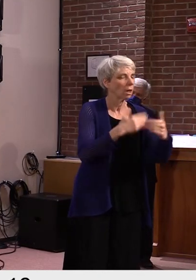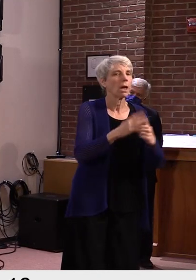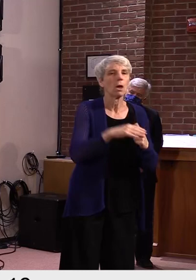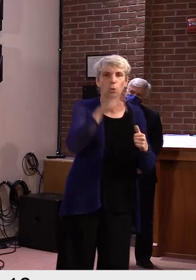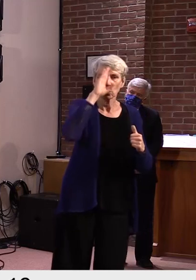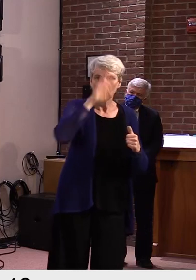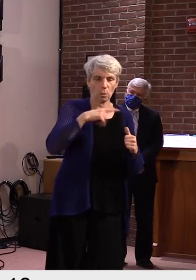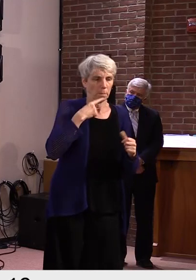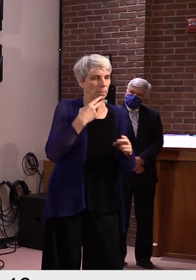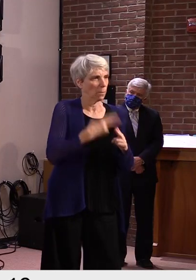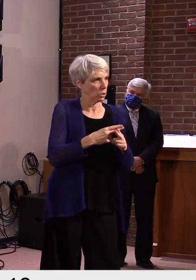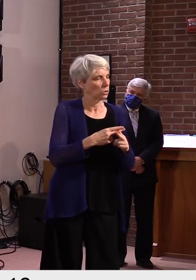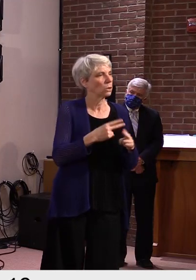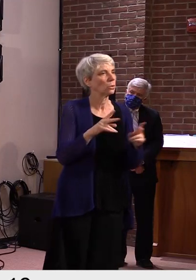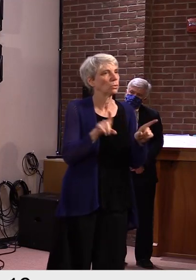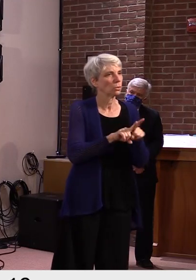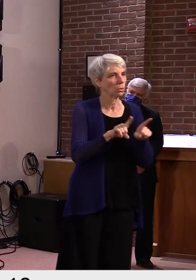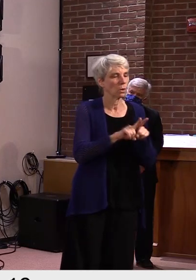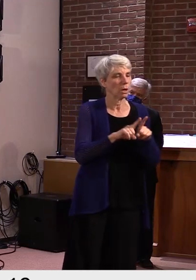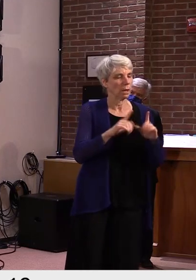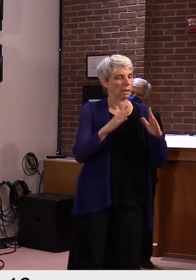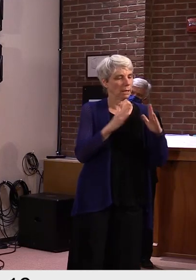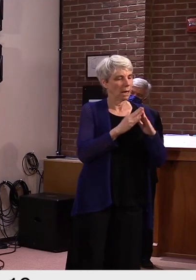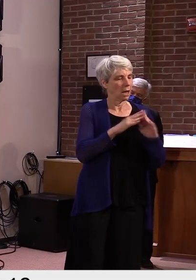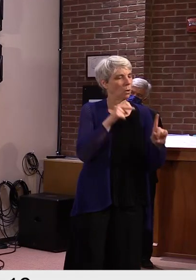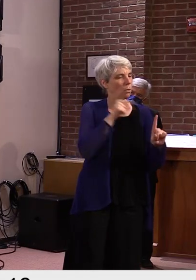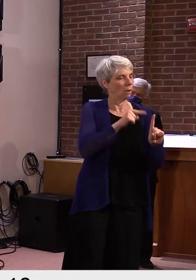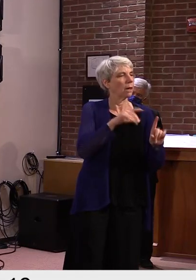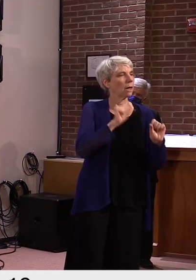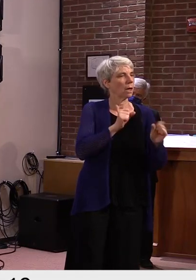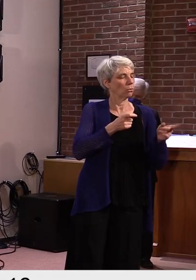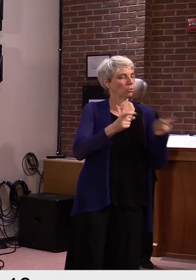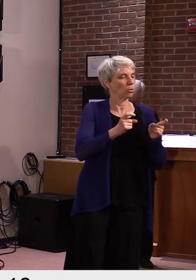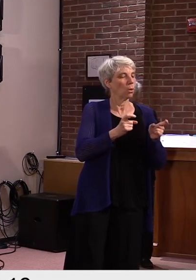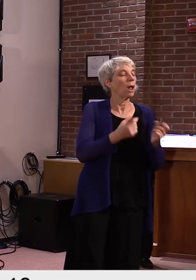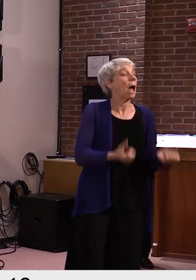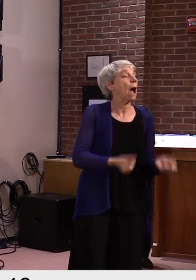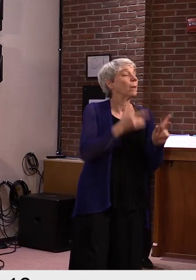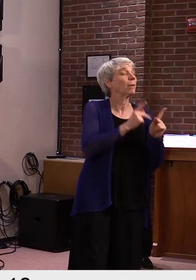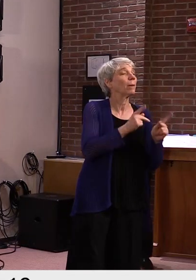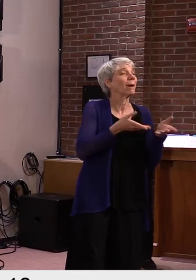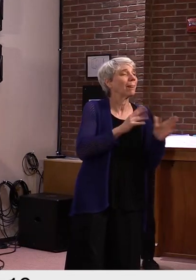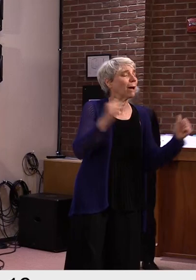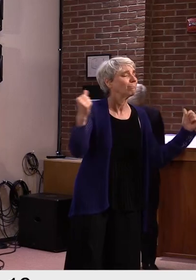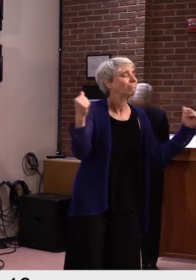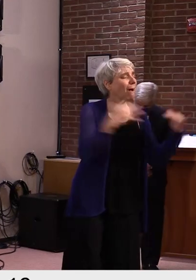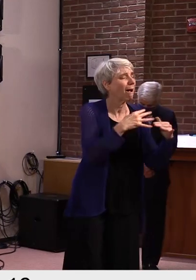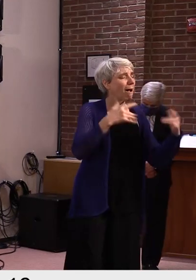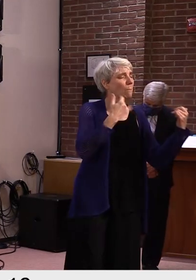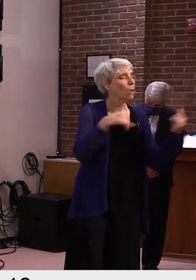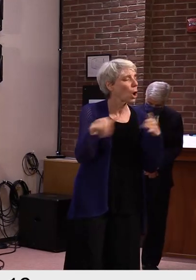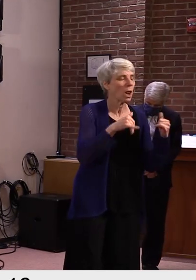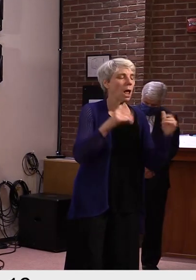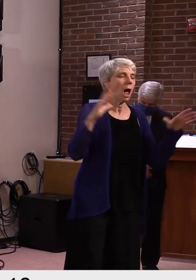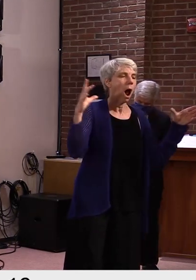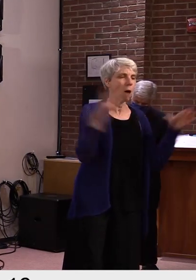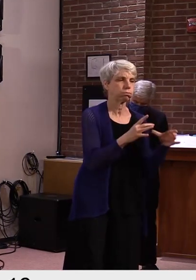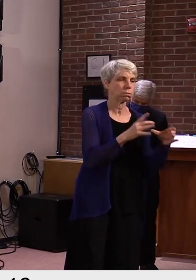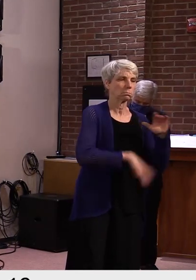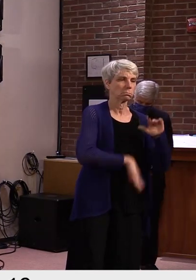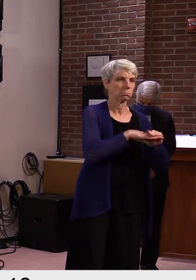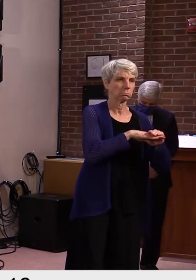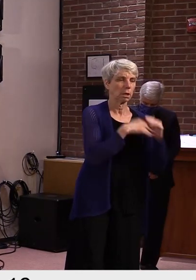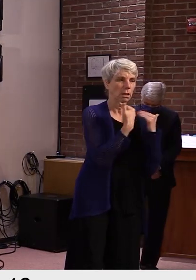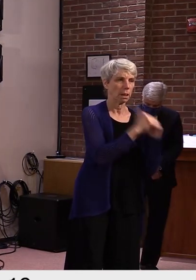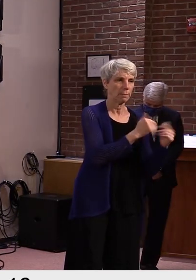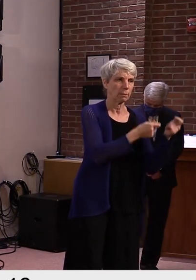to take precautions themselves with gathering sizes and and limits on hours of our service if they